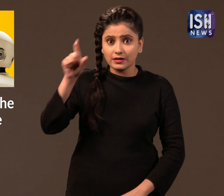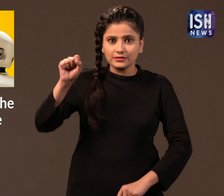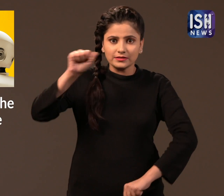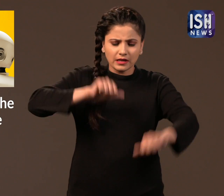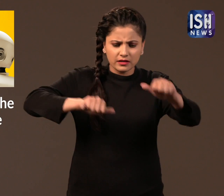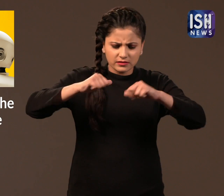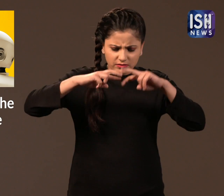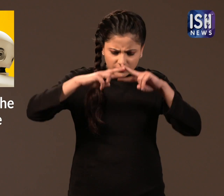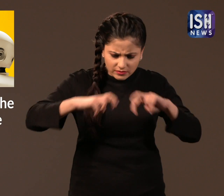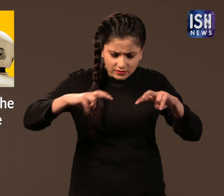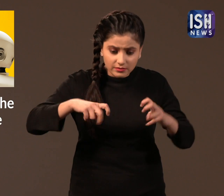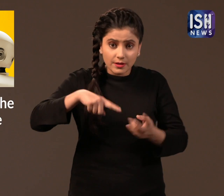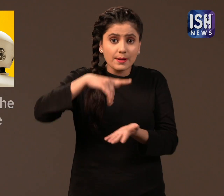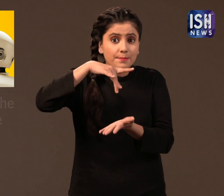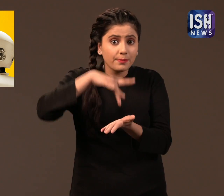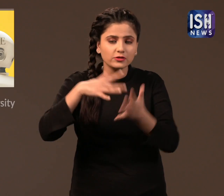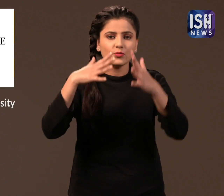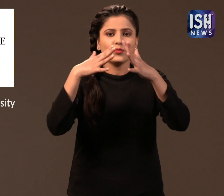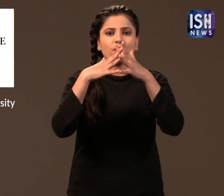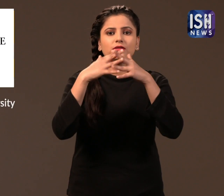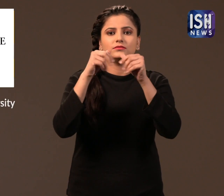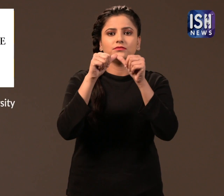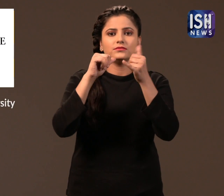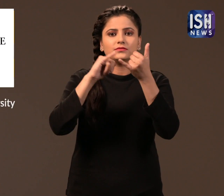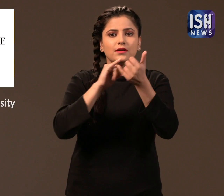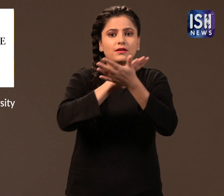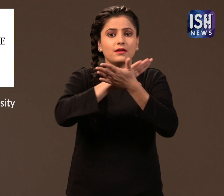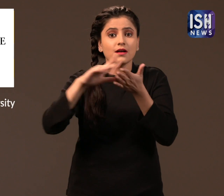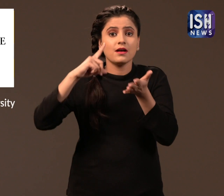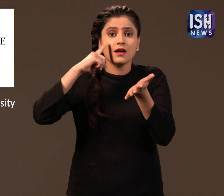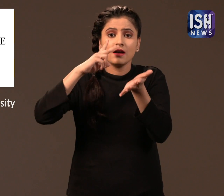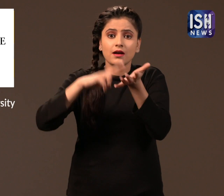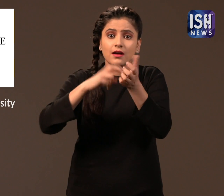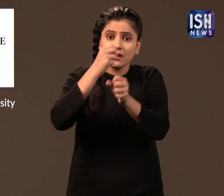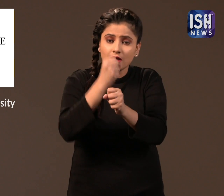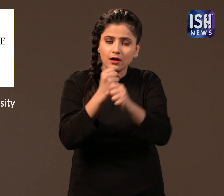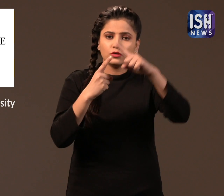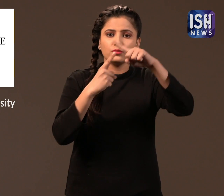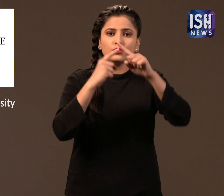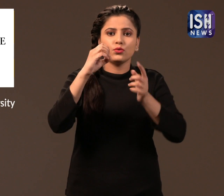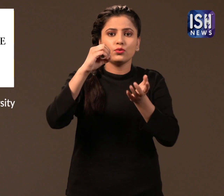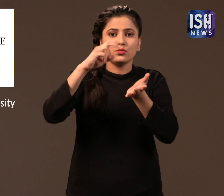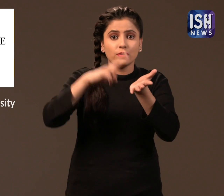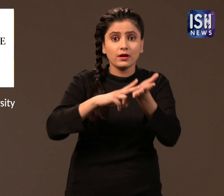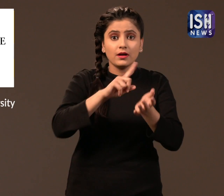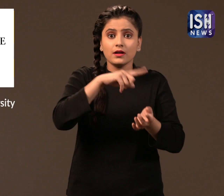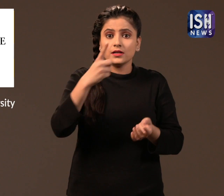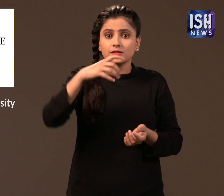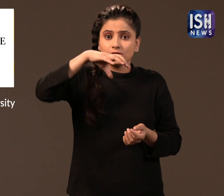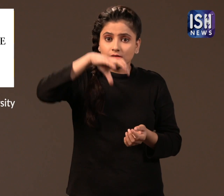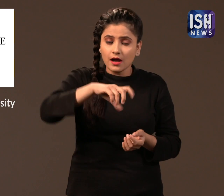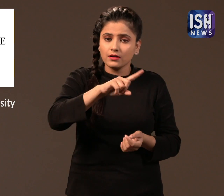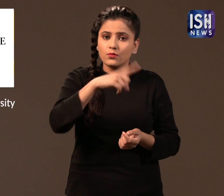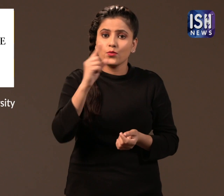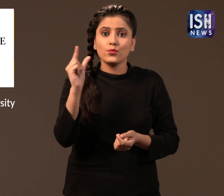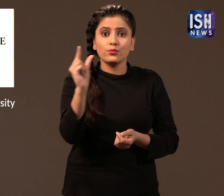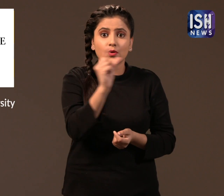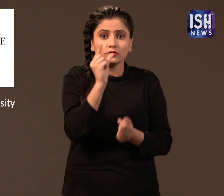The scientists at the Washington State